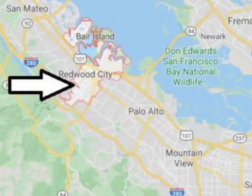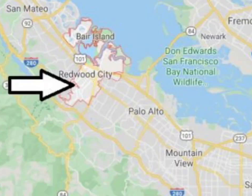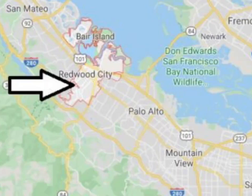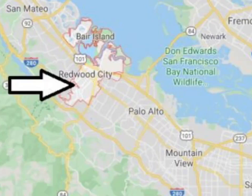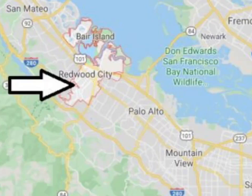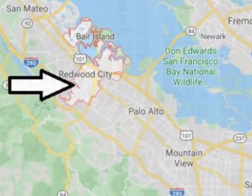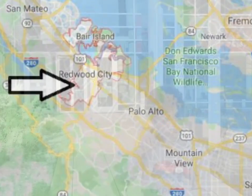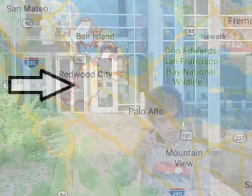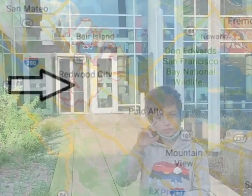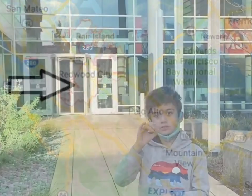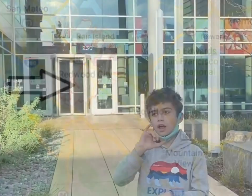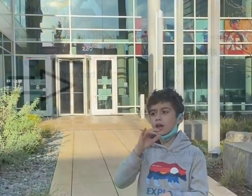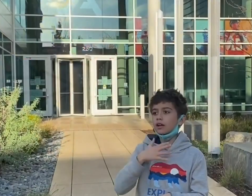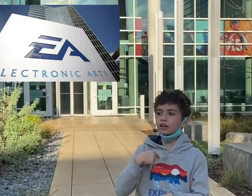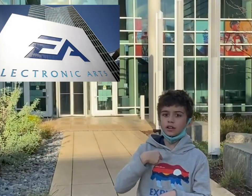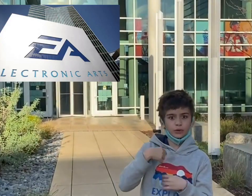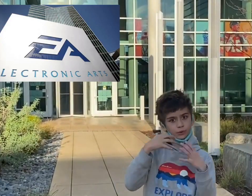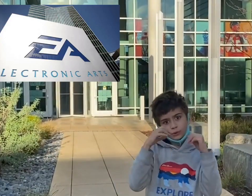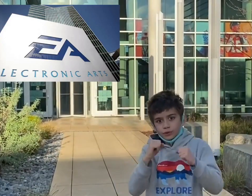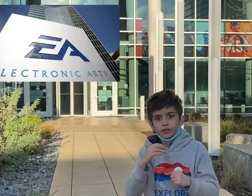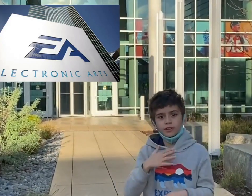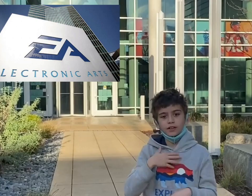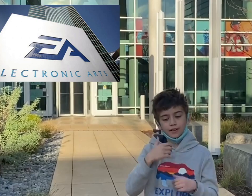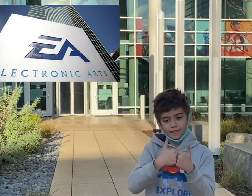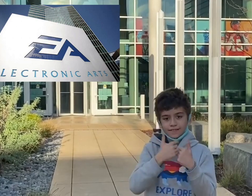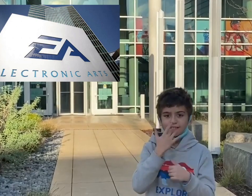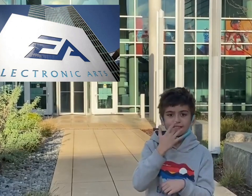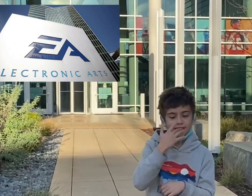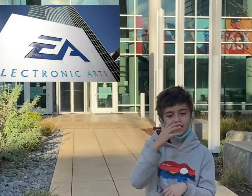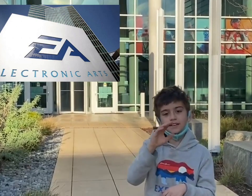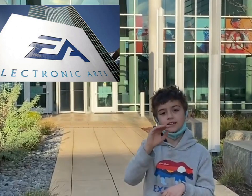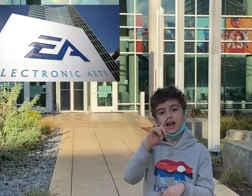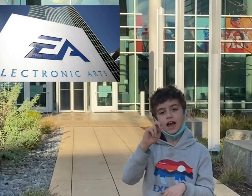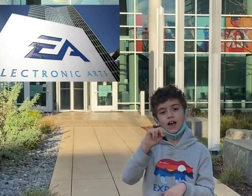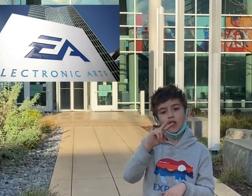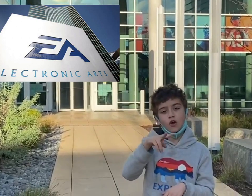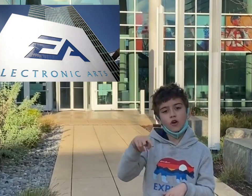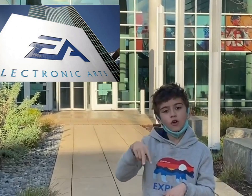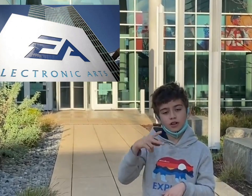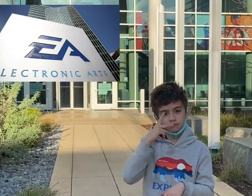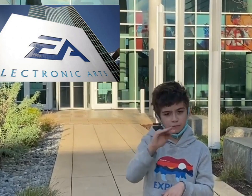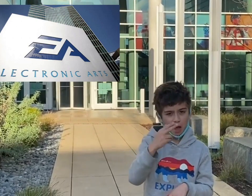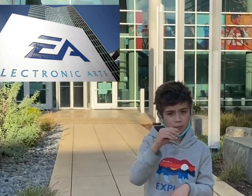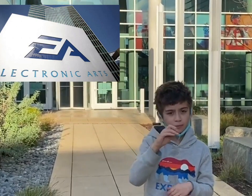One of my favorite games is Madden 22, which features Patrick Mahomes on the cover.